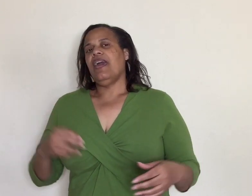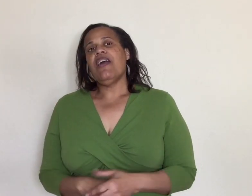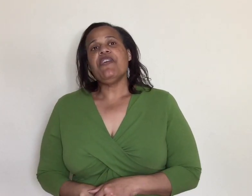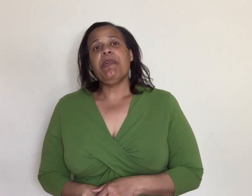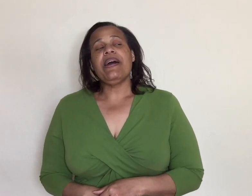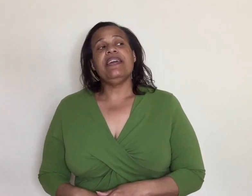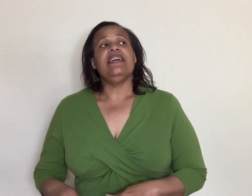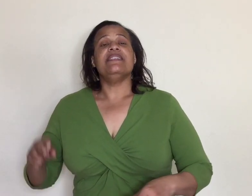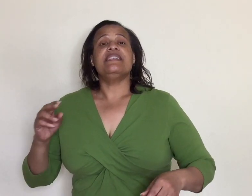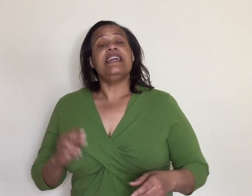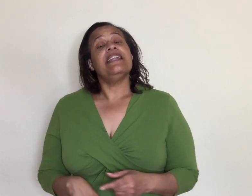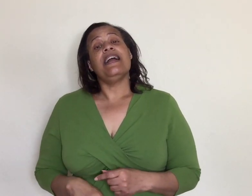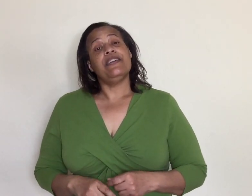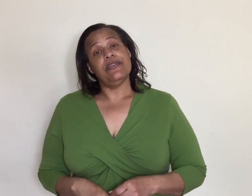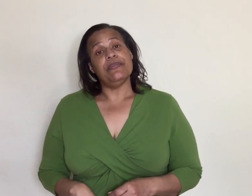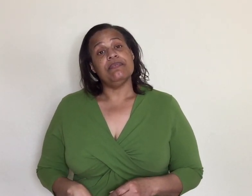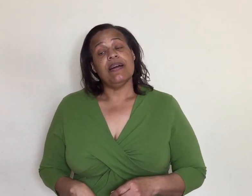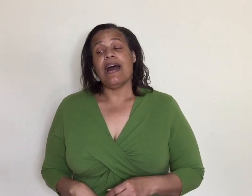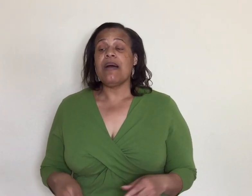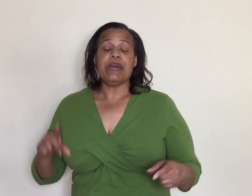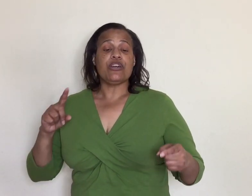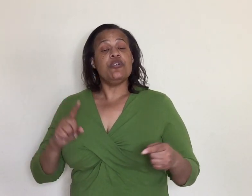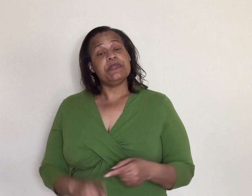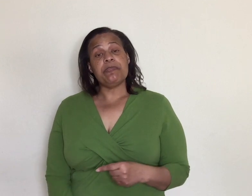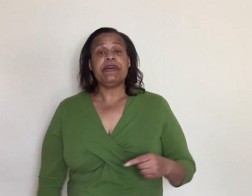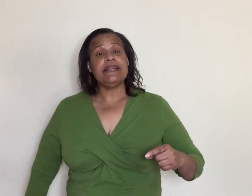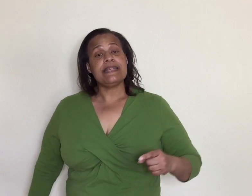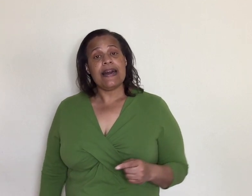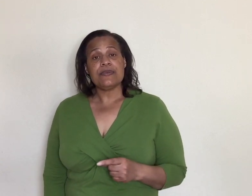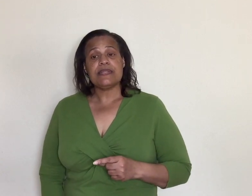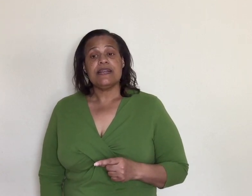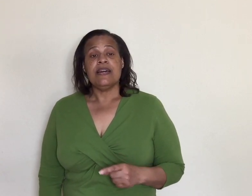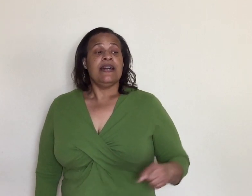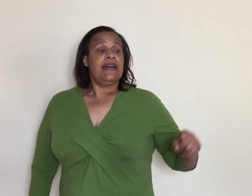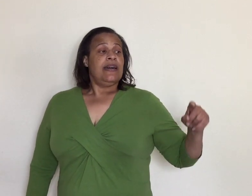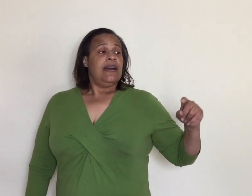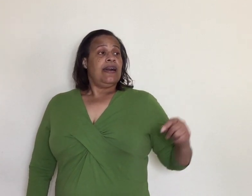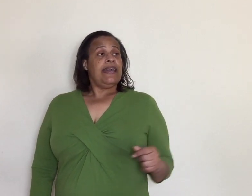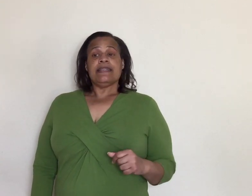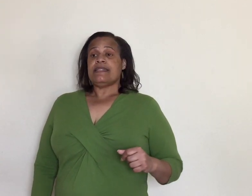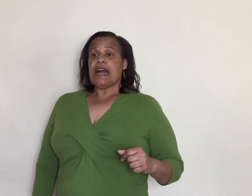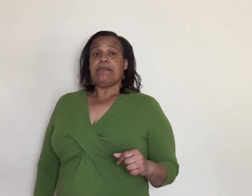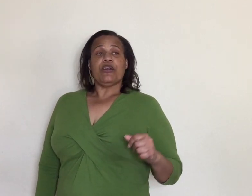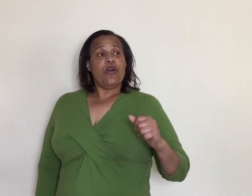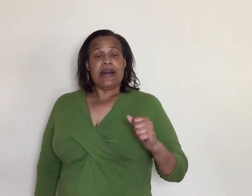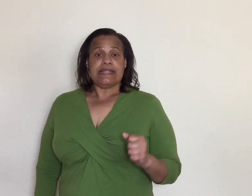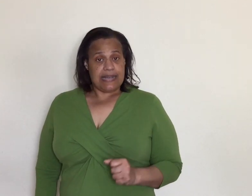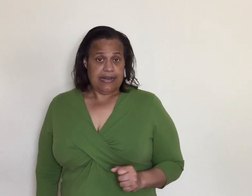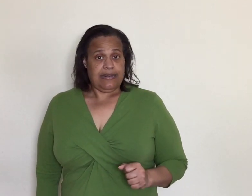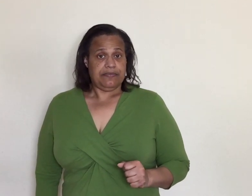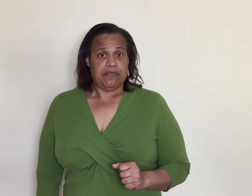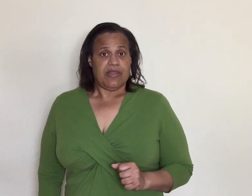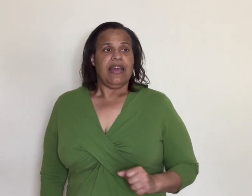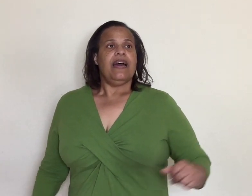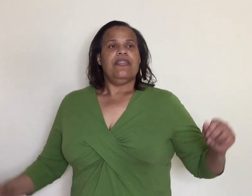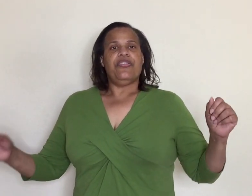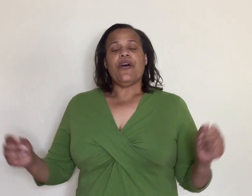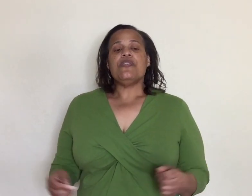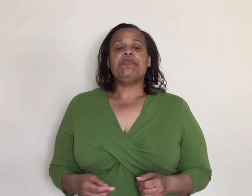everybody is speaking like you I've been cooped up in this house it's time to go outside those